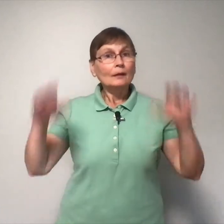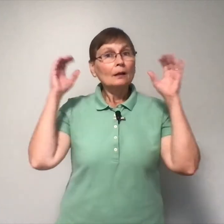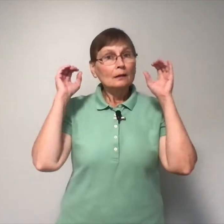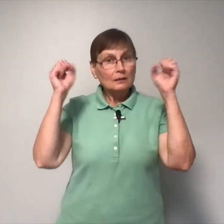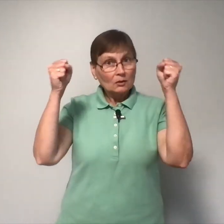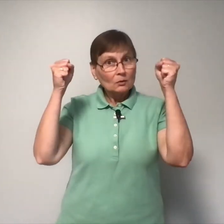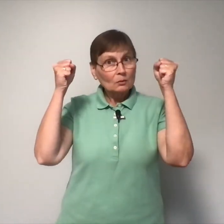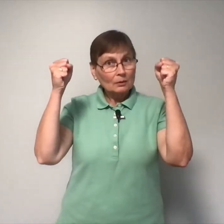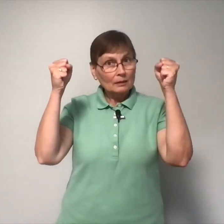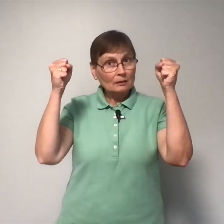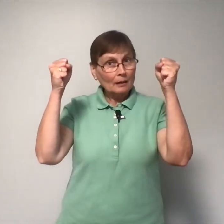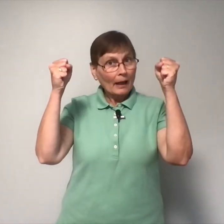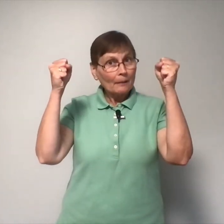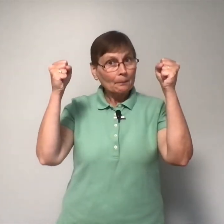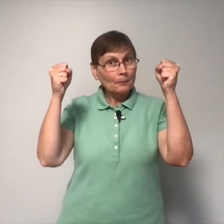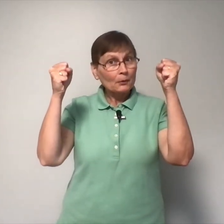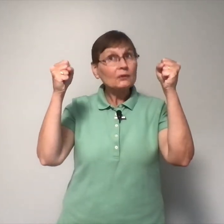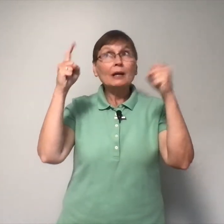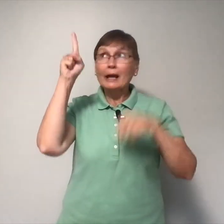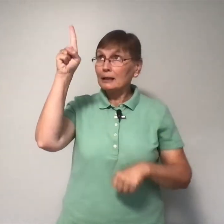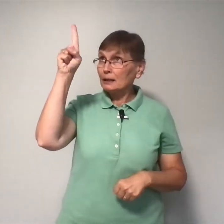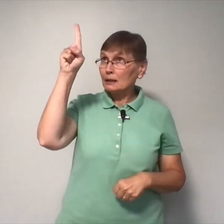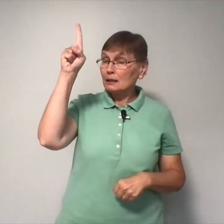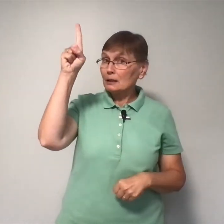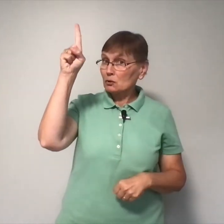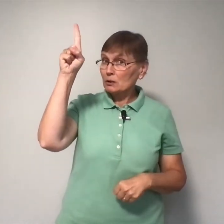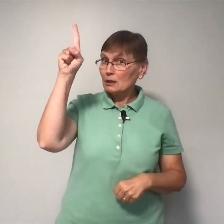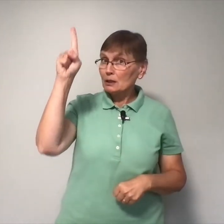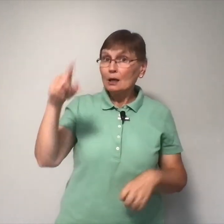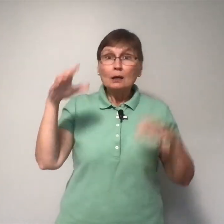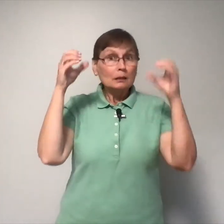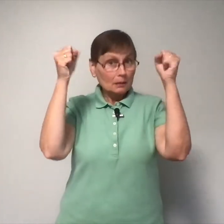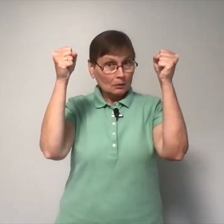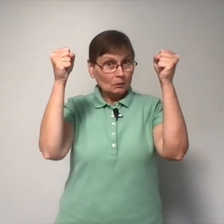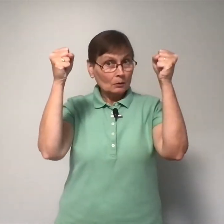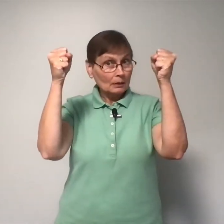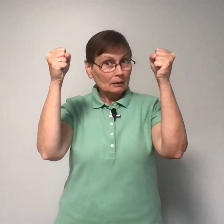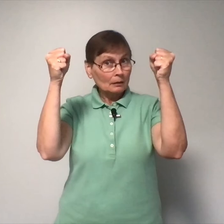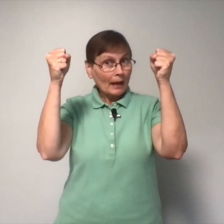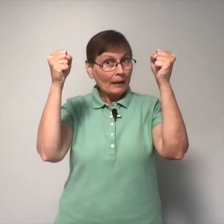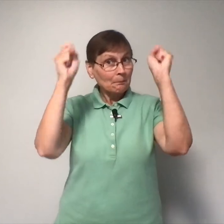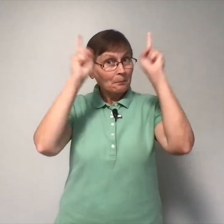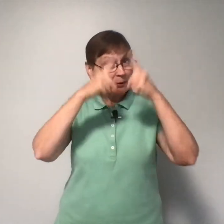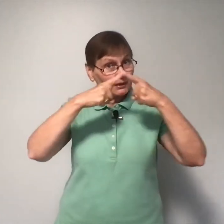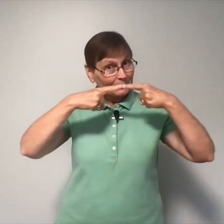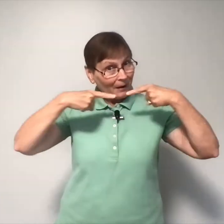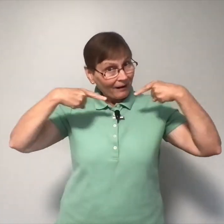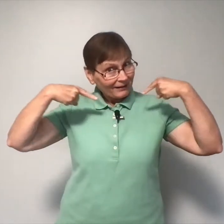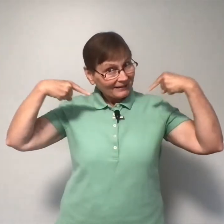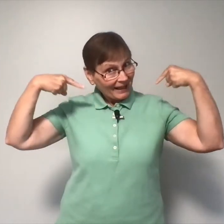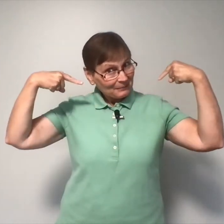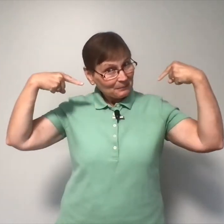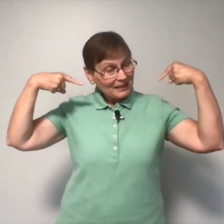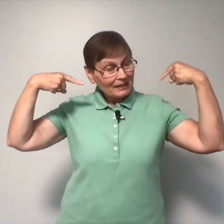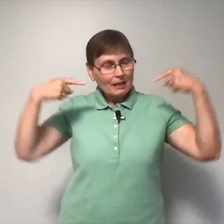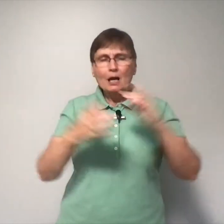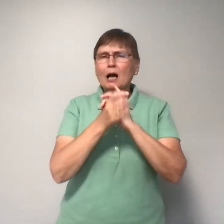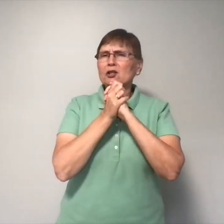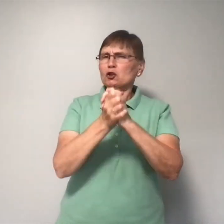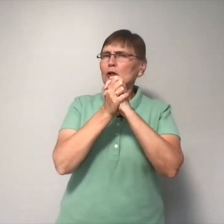Two little apples hanging in a tree. Two little apples smiled at me. I shook